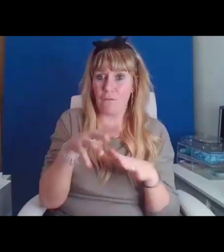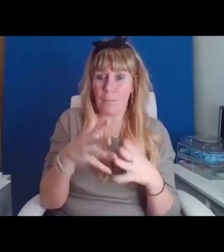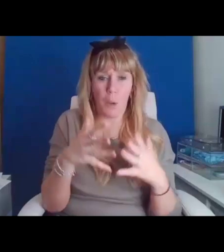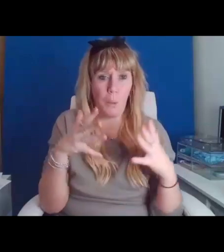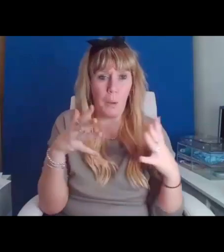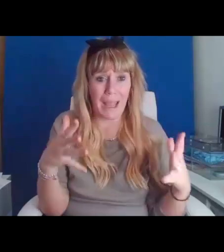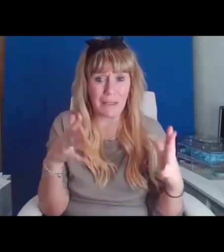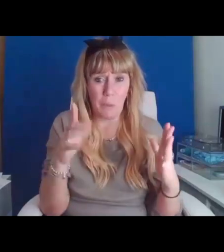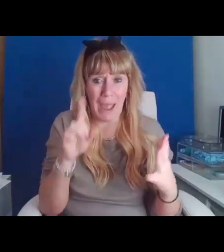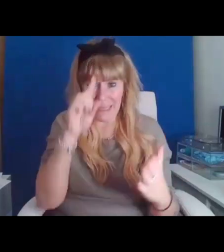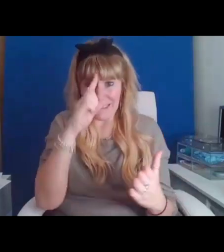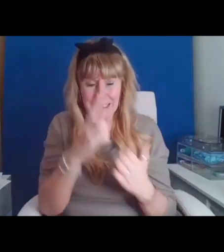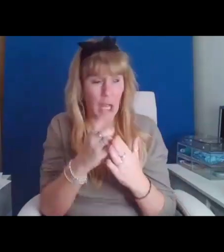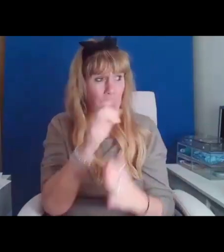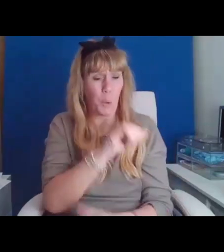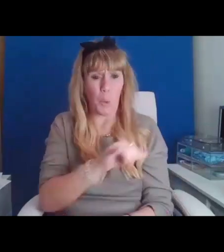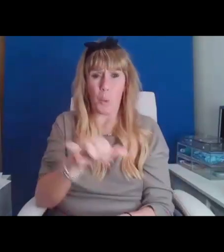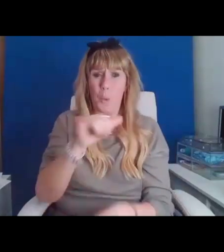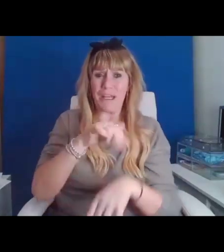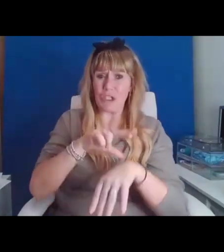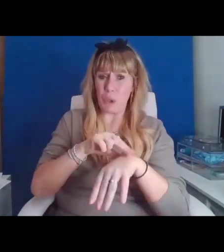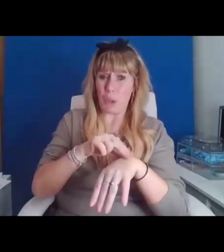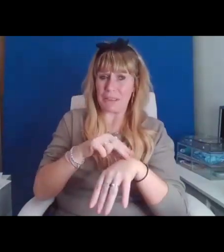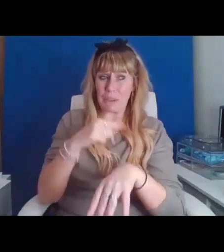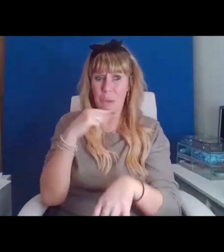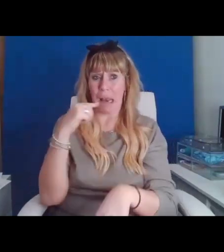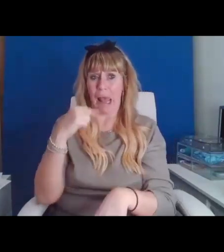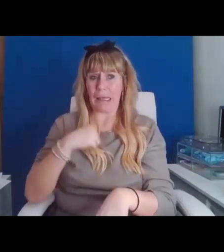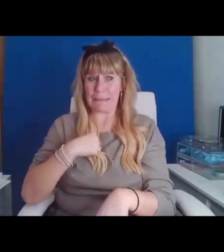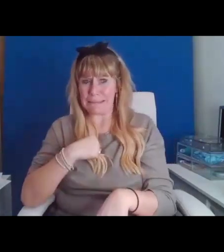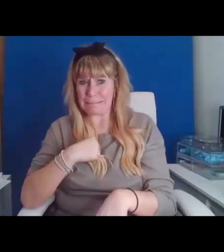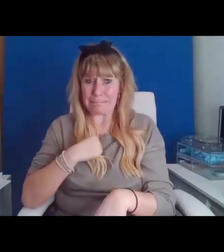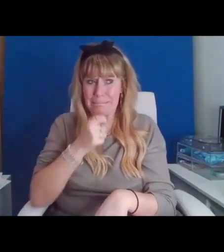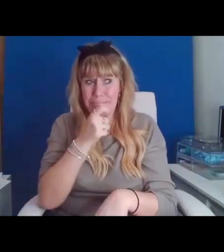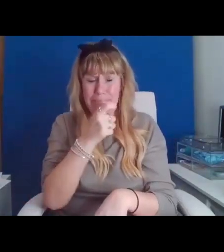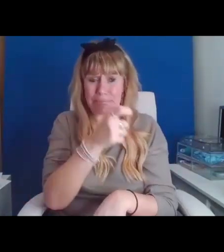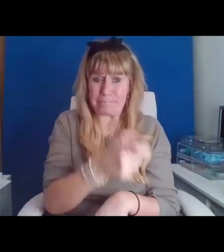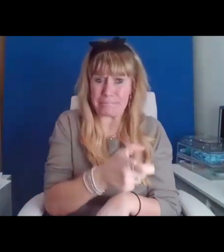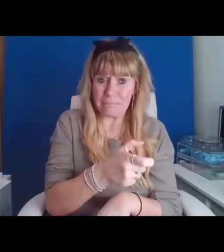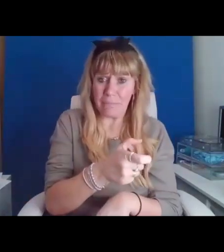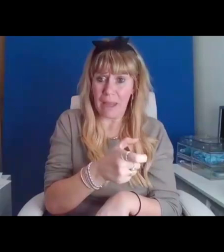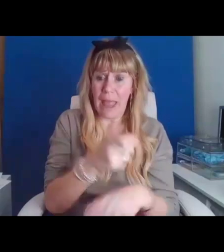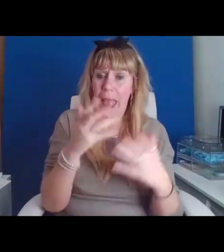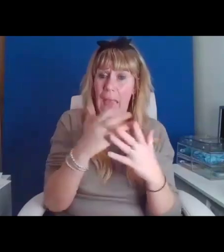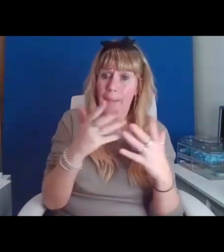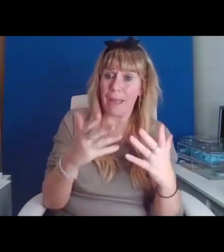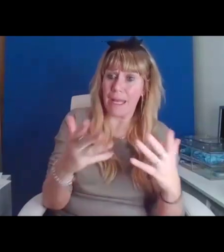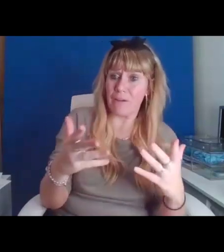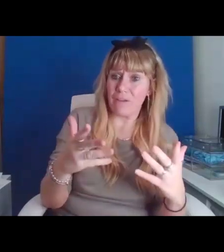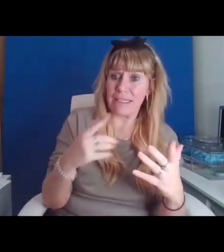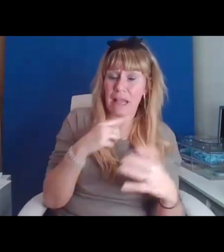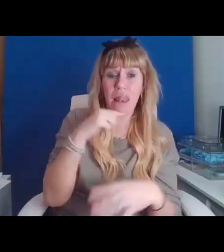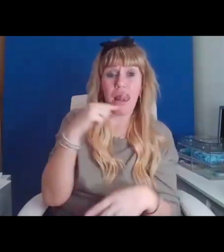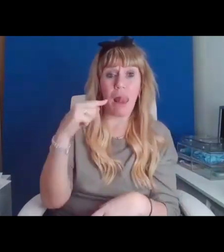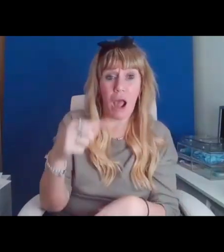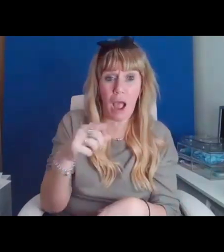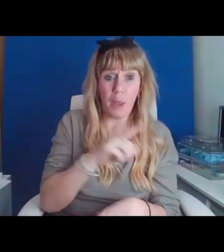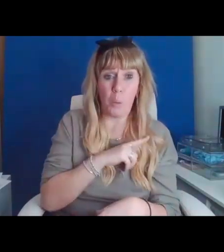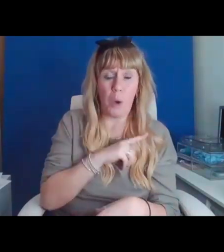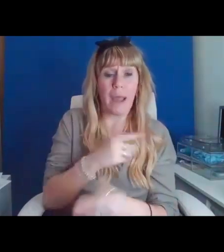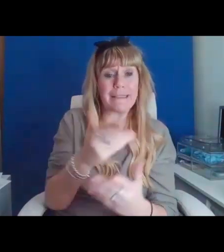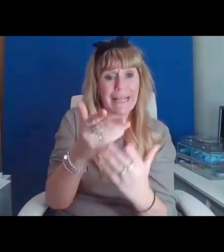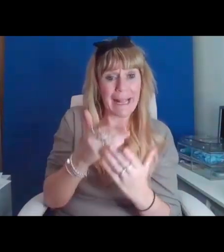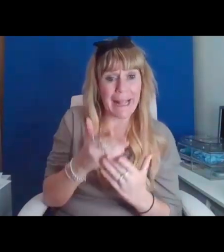to. And I wondered how many of us have to do that to get the medicine we need. Now I'm